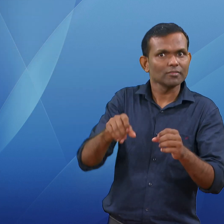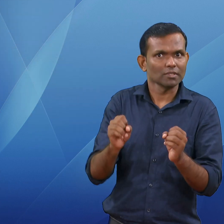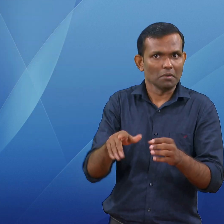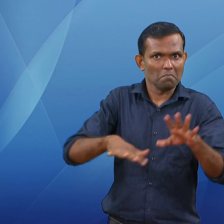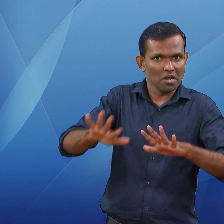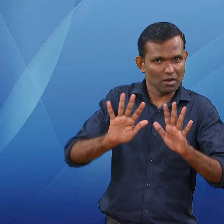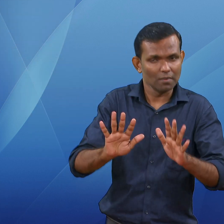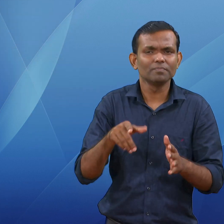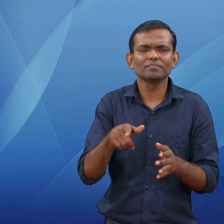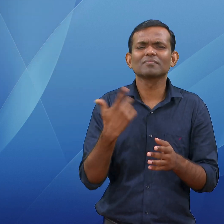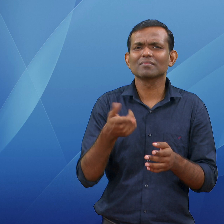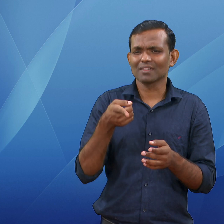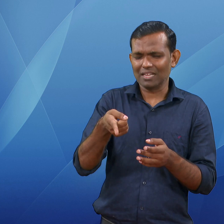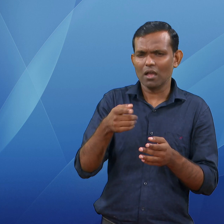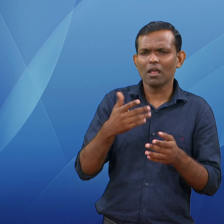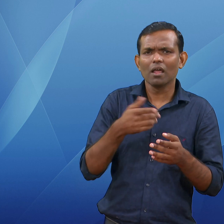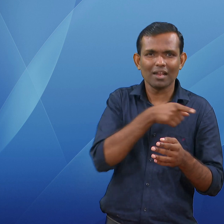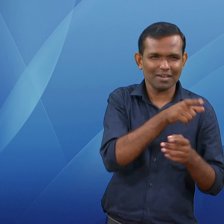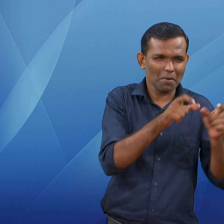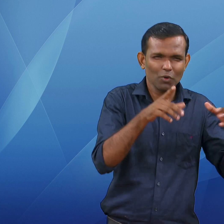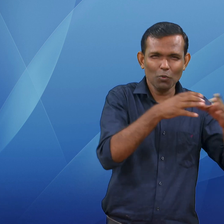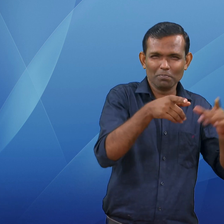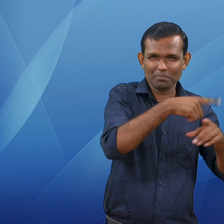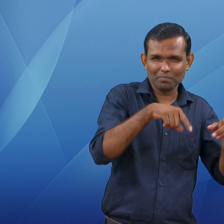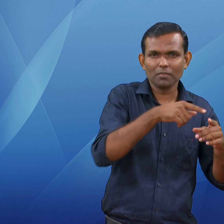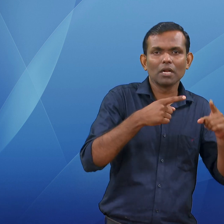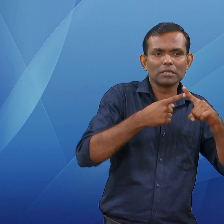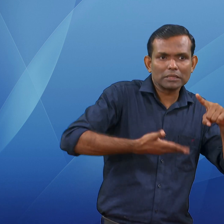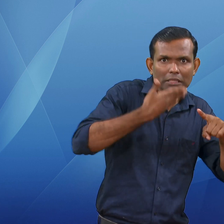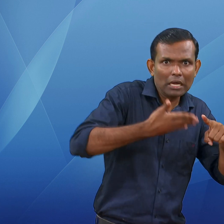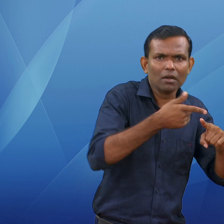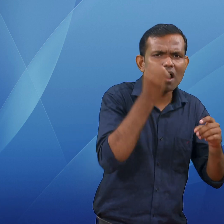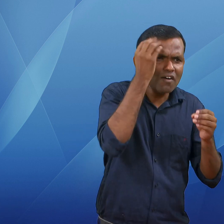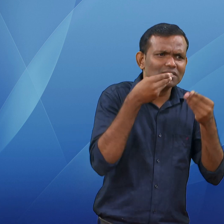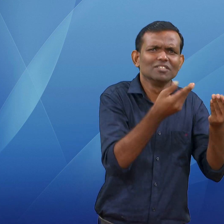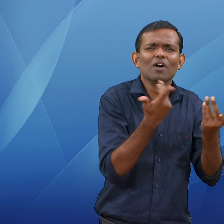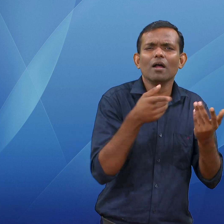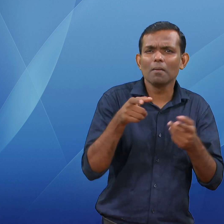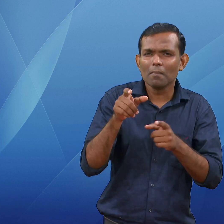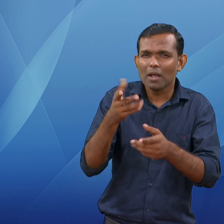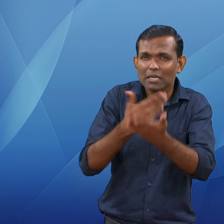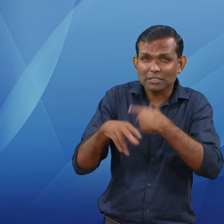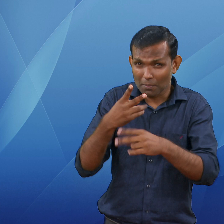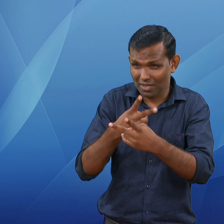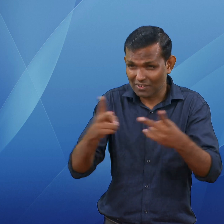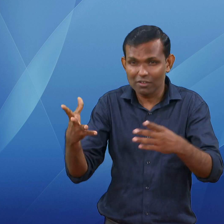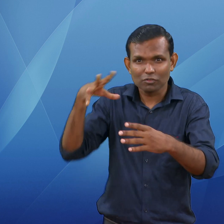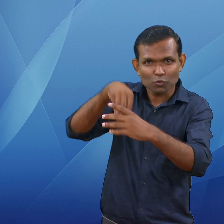with training that will help them spread awareness of the issue. The Union Women and Child Development Minister, Smriti Irani, said that it is